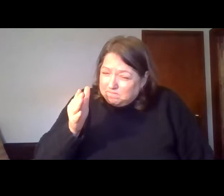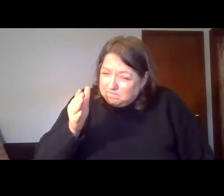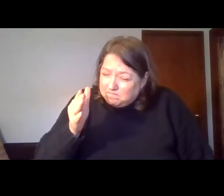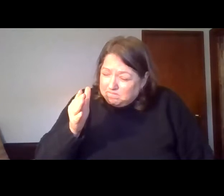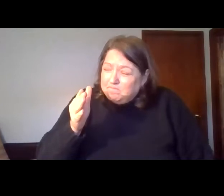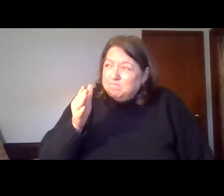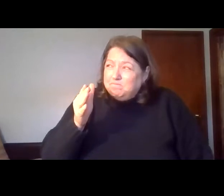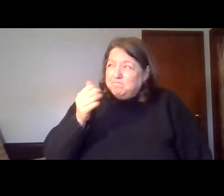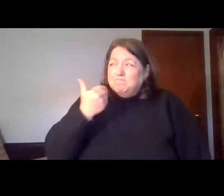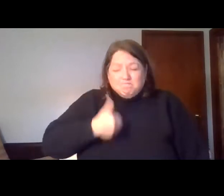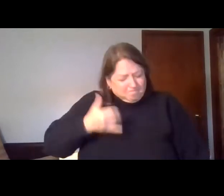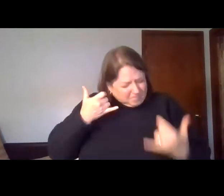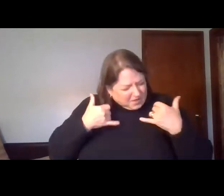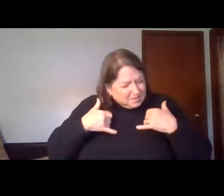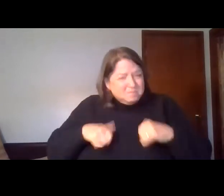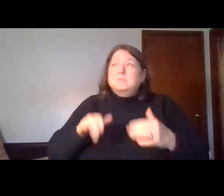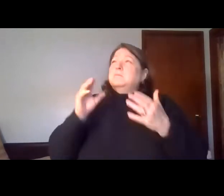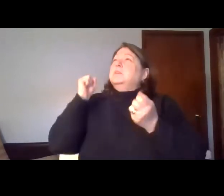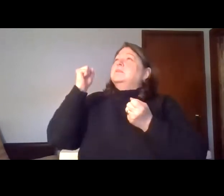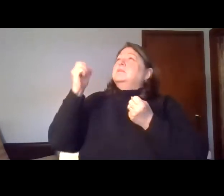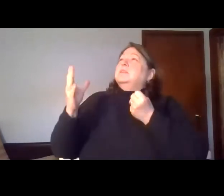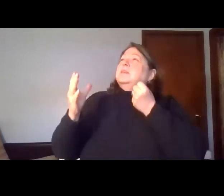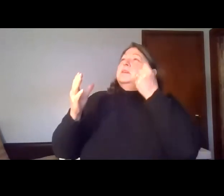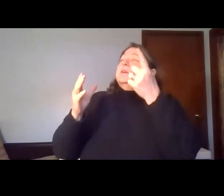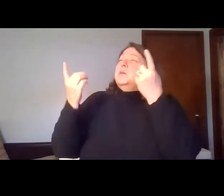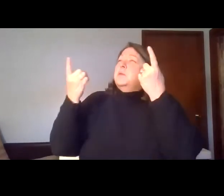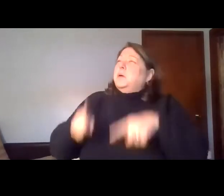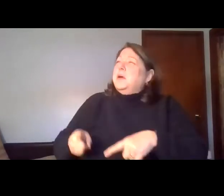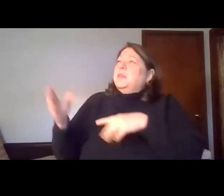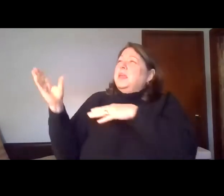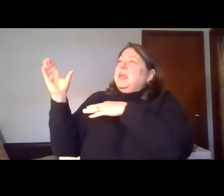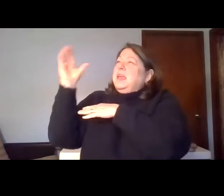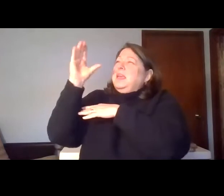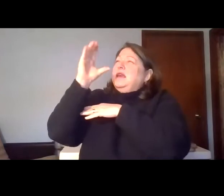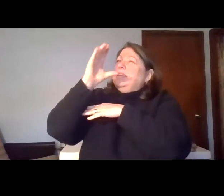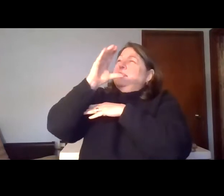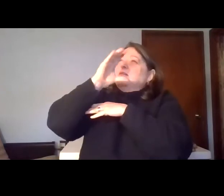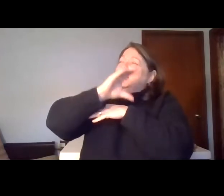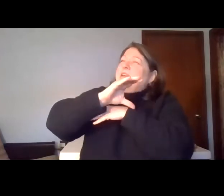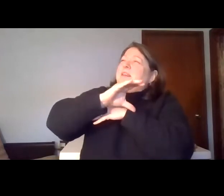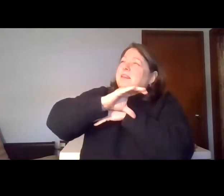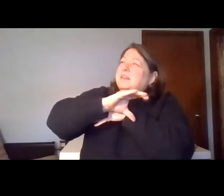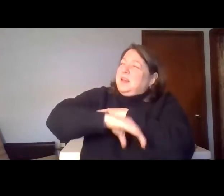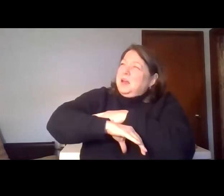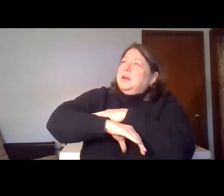let me be singing when the evening